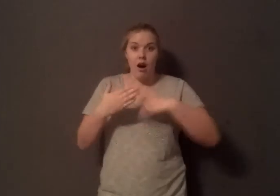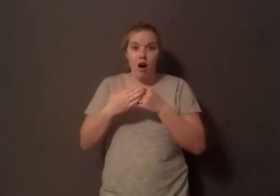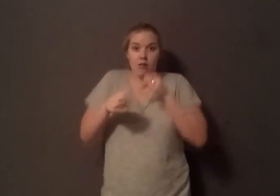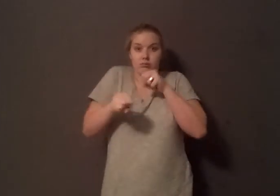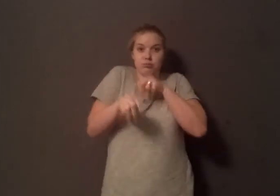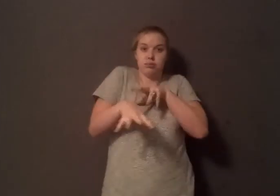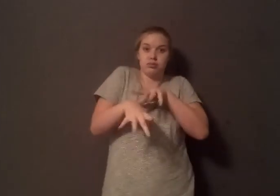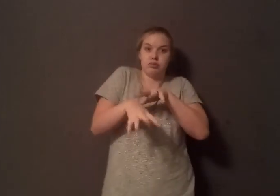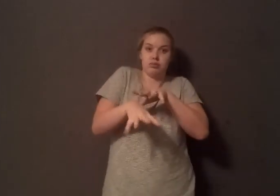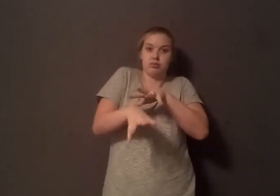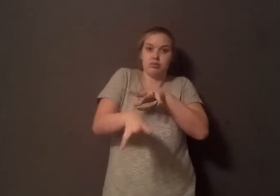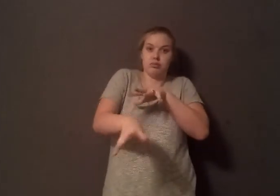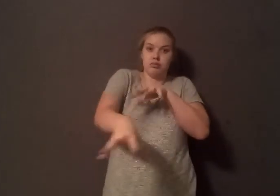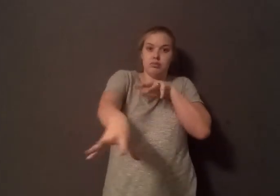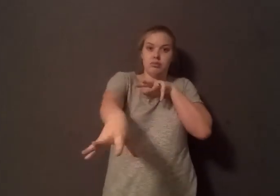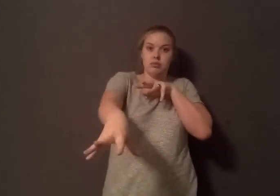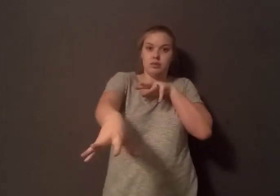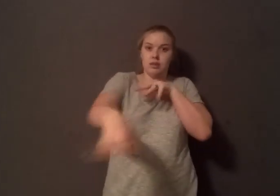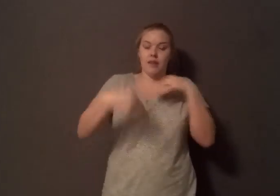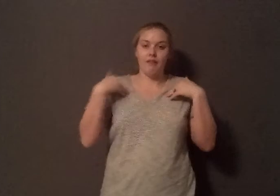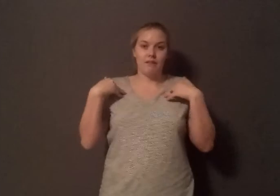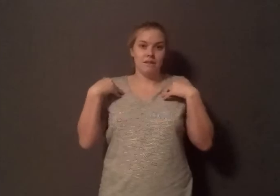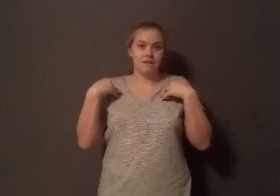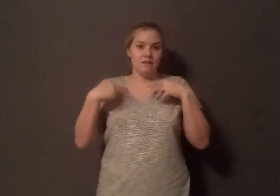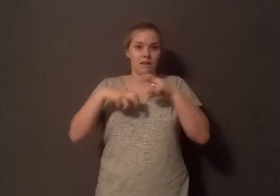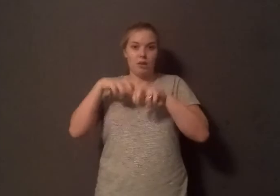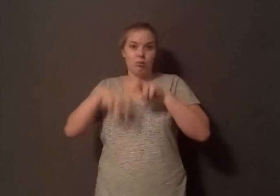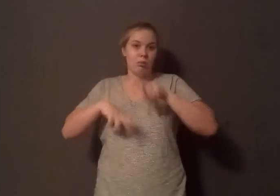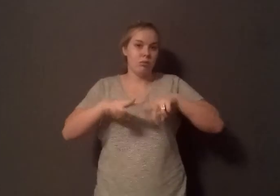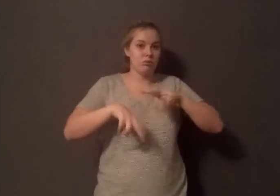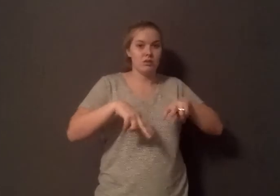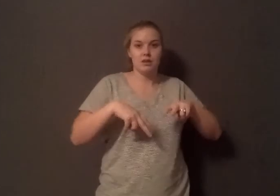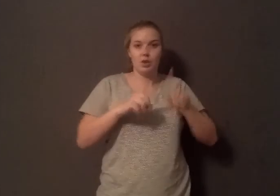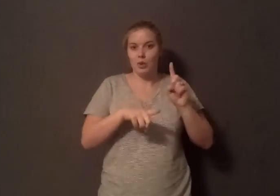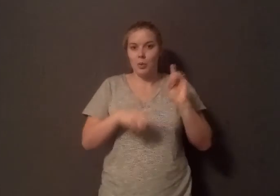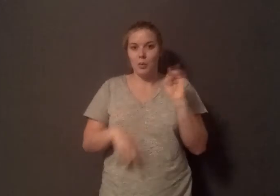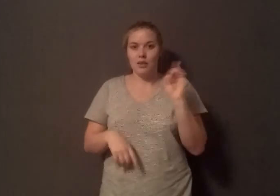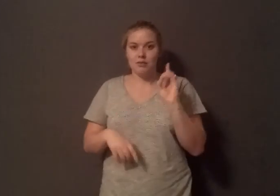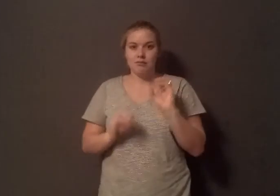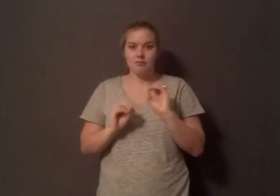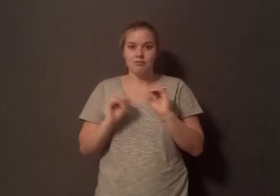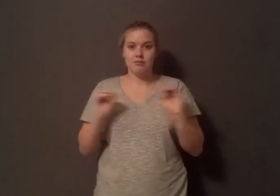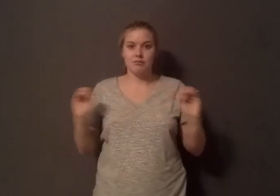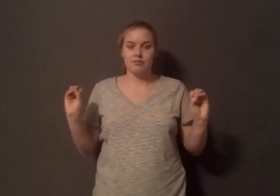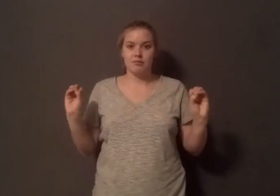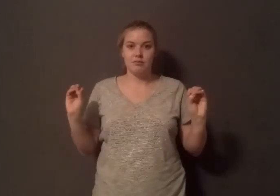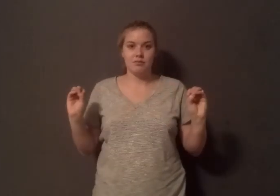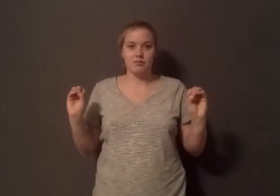North Carolina, but there is no waste treatment. The pig's waste falls through slats in the floors of the sheds they are forced to live in. It is then pumped into giant waste